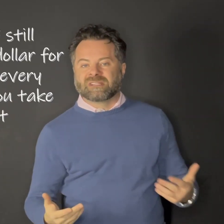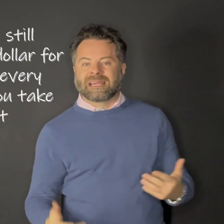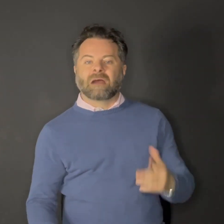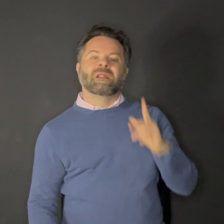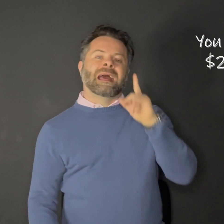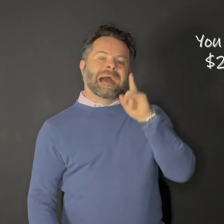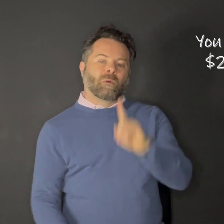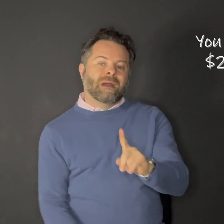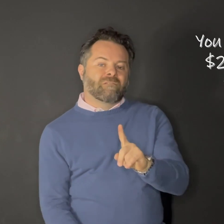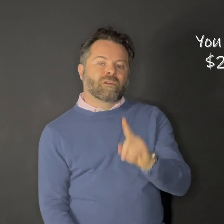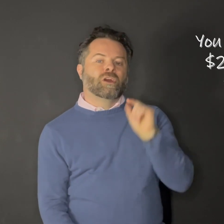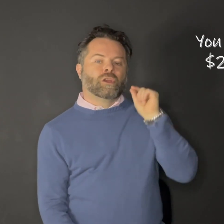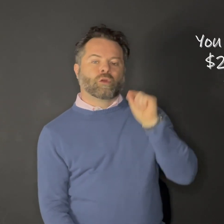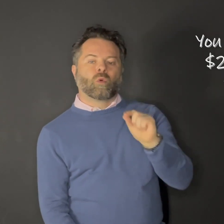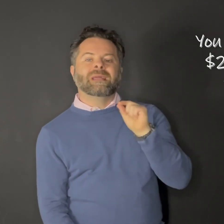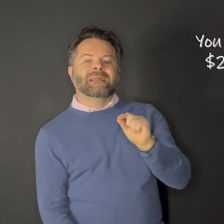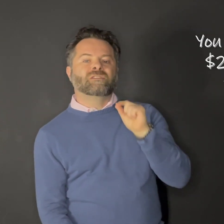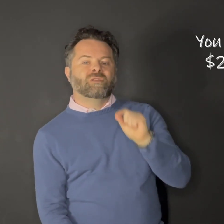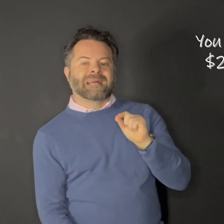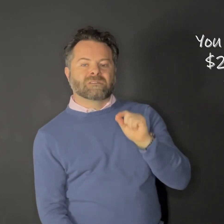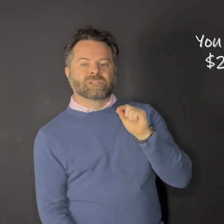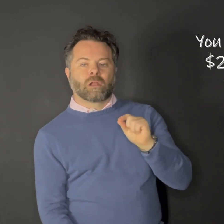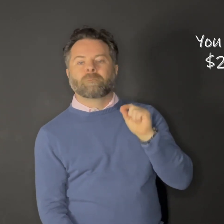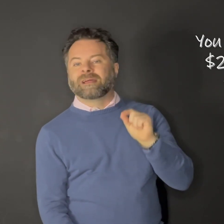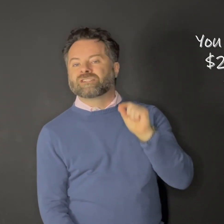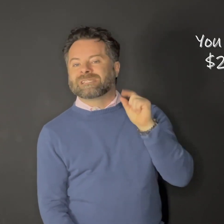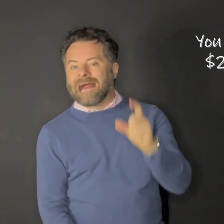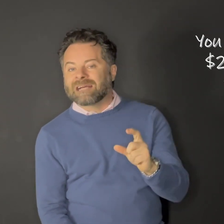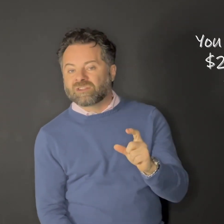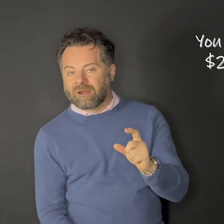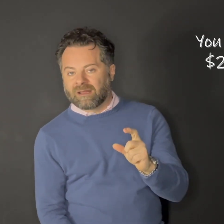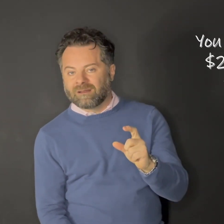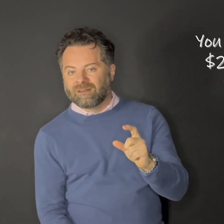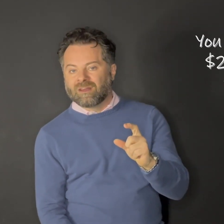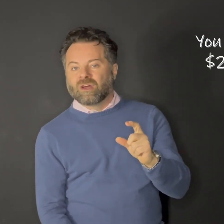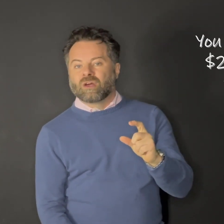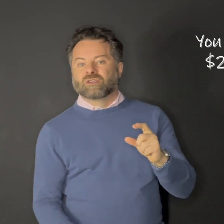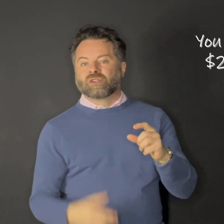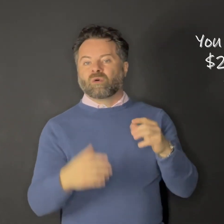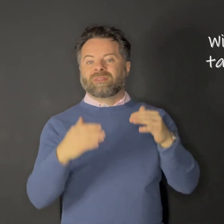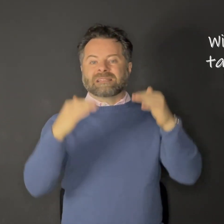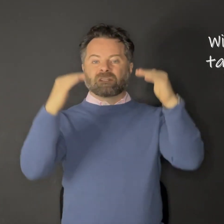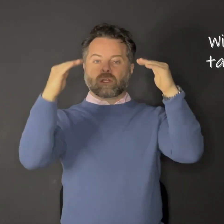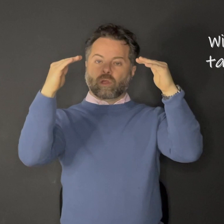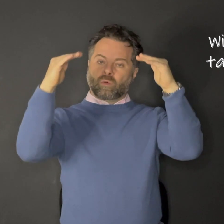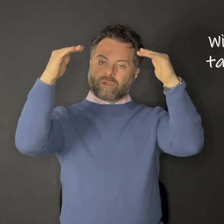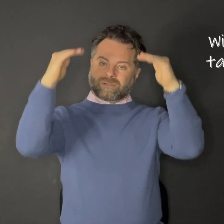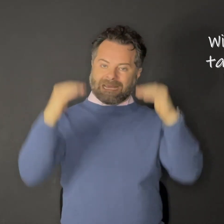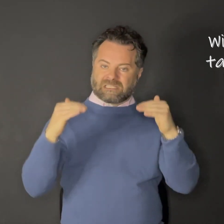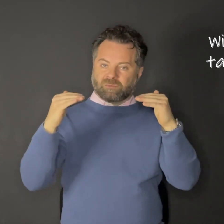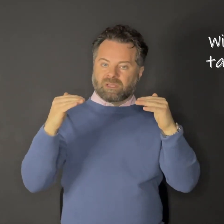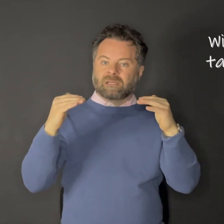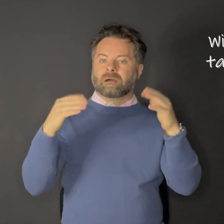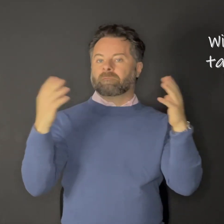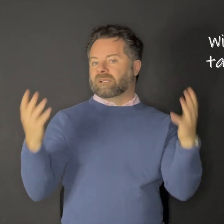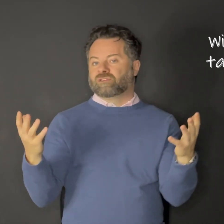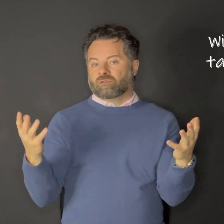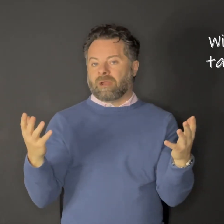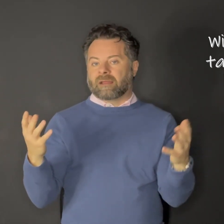take out. However, you're going to get a $2,000 pension tax credit. So that's going to lower your taxable income by two grand.